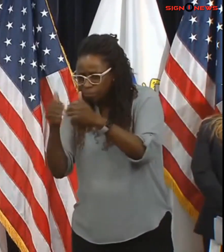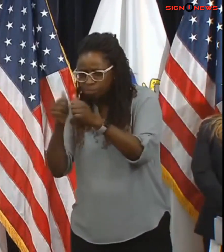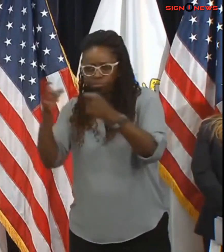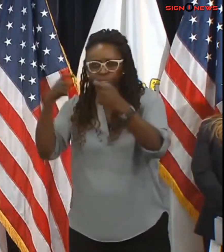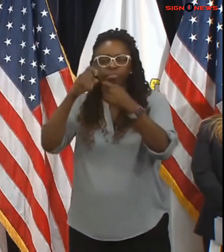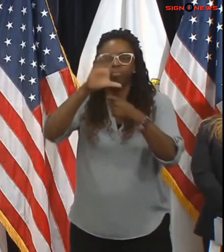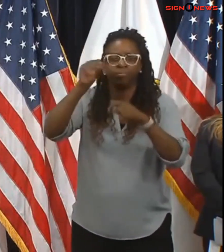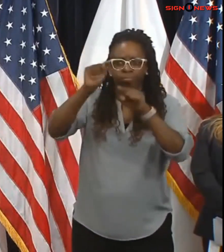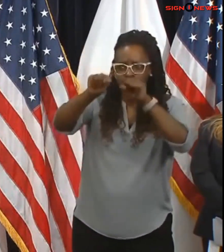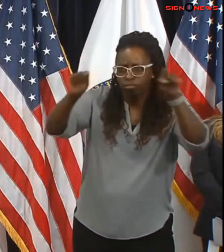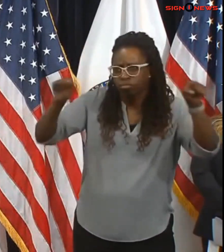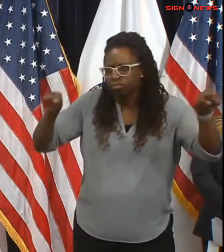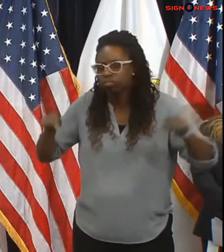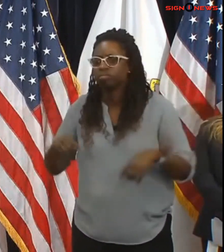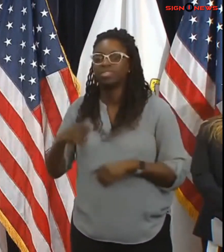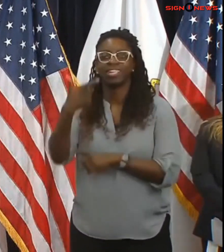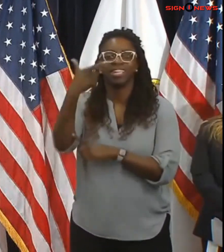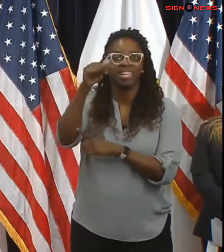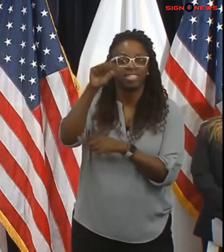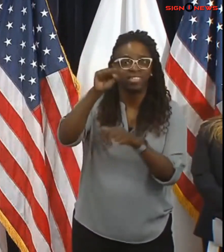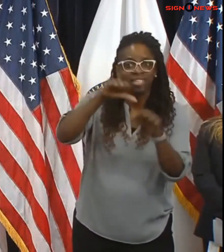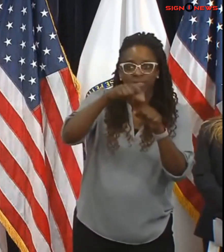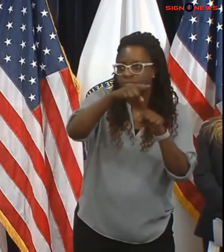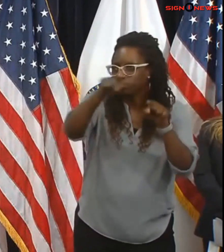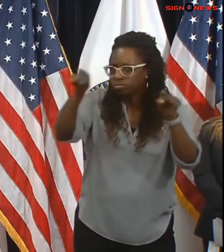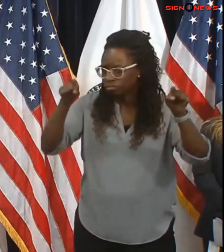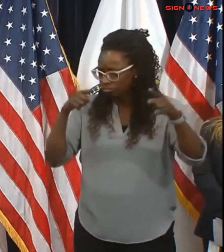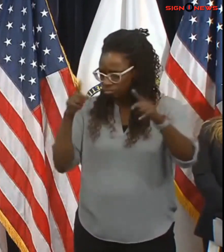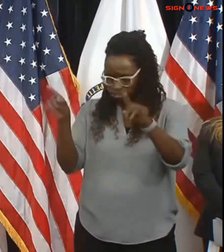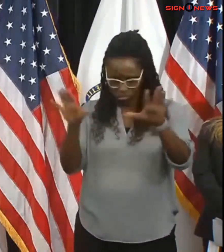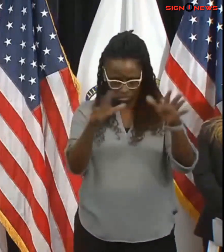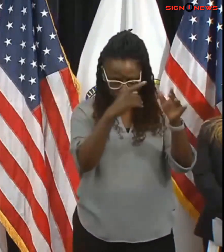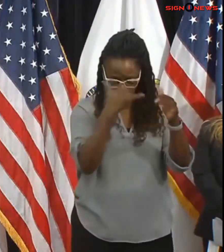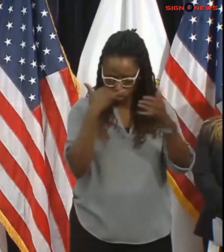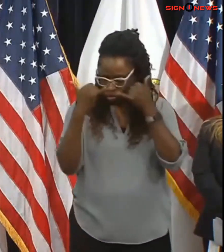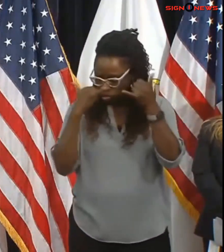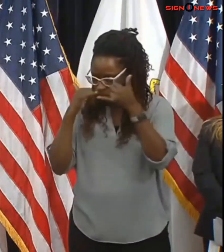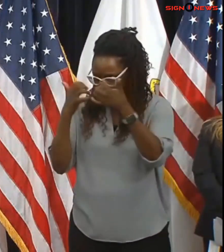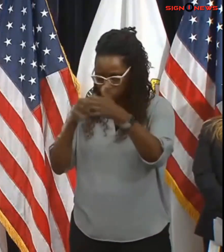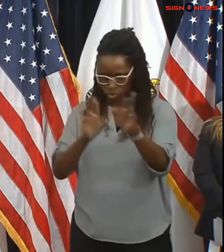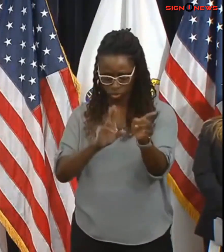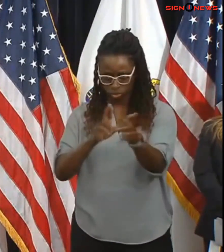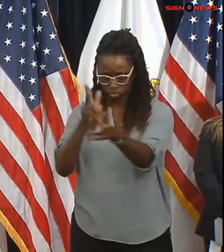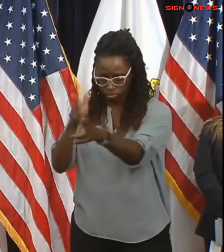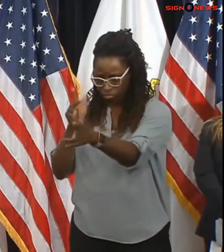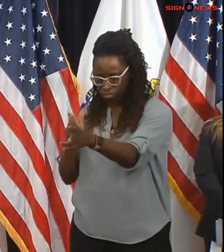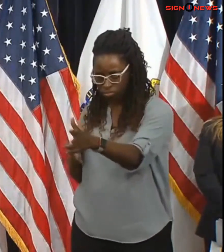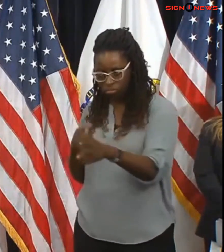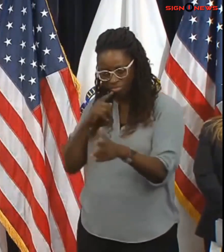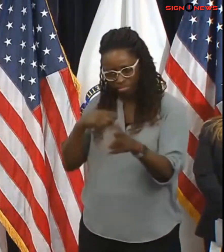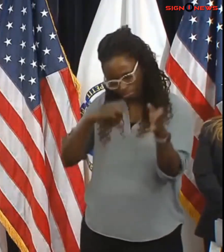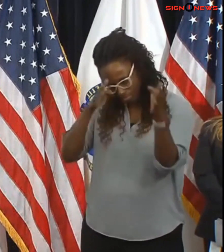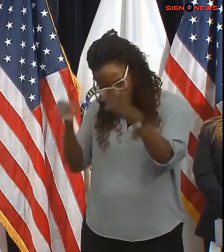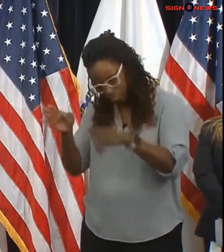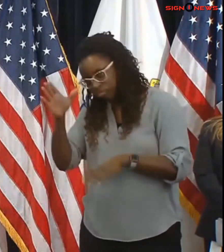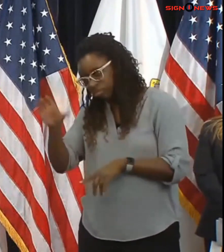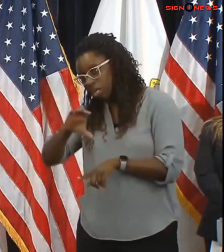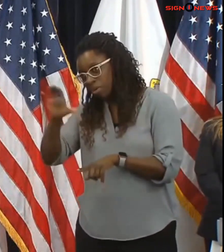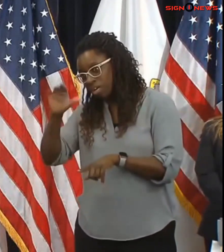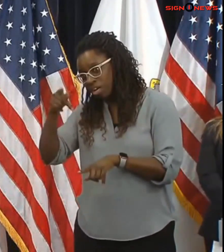of areas that they consider to be strategic and soft spots so that they will be able to move once the winds die down and the snow